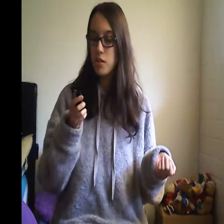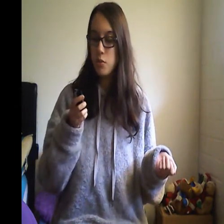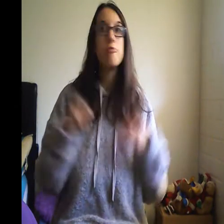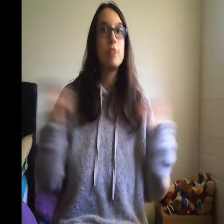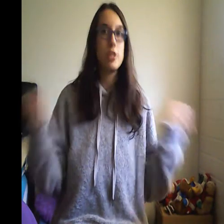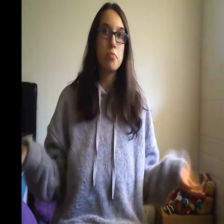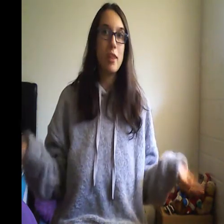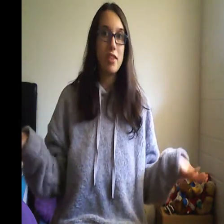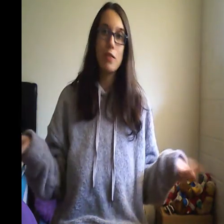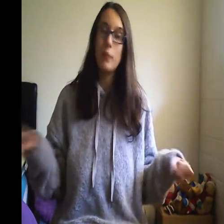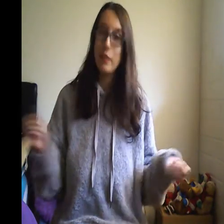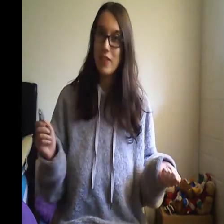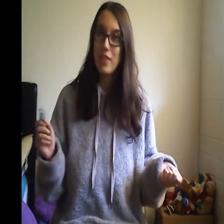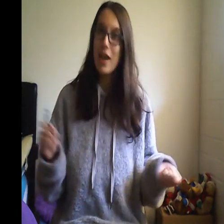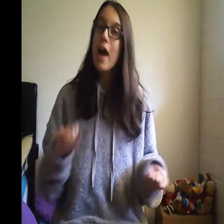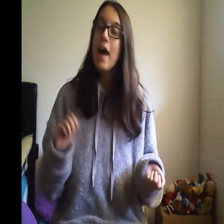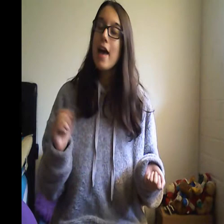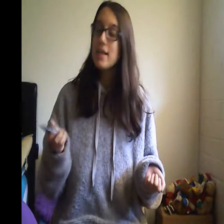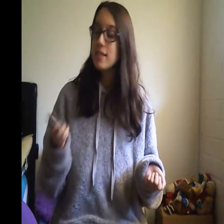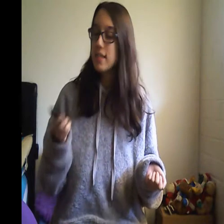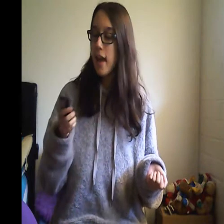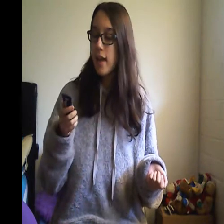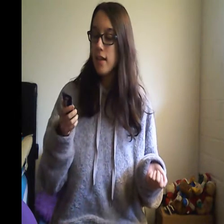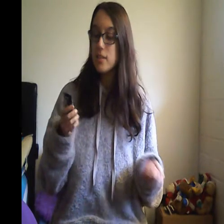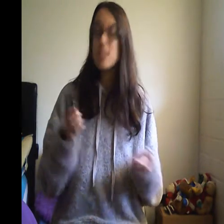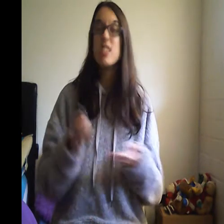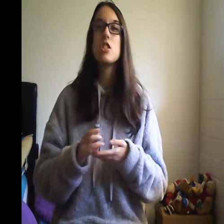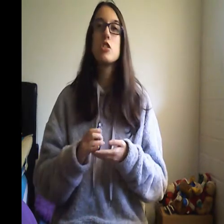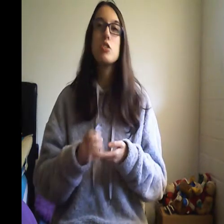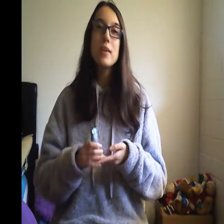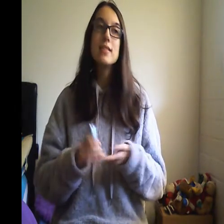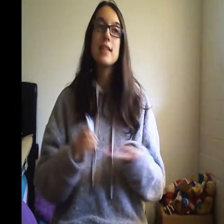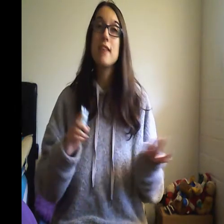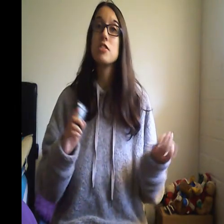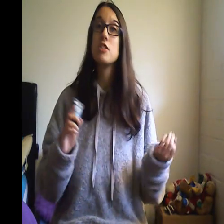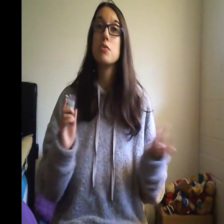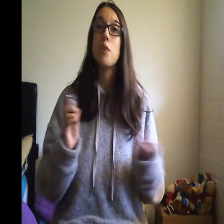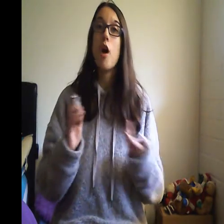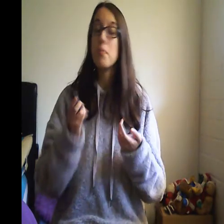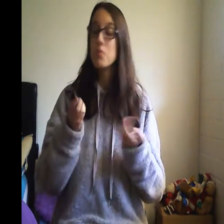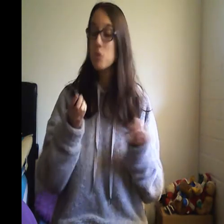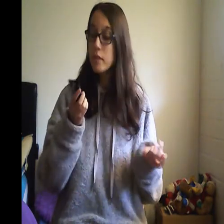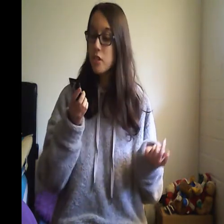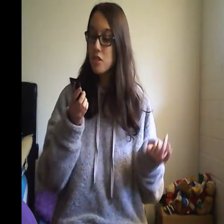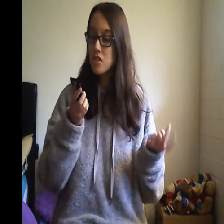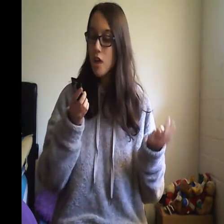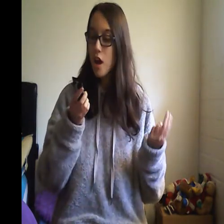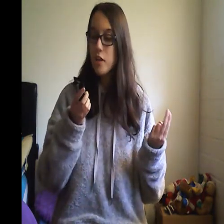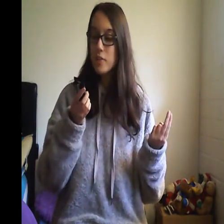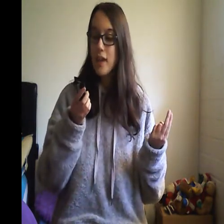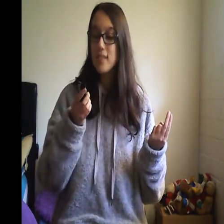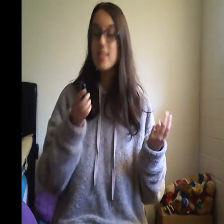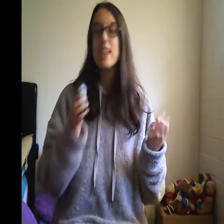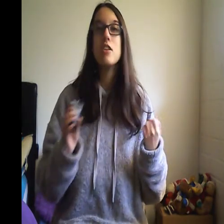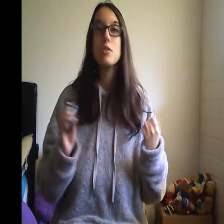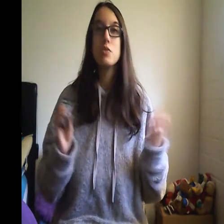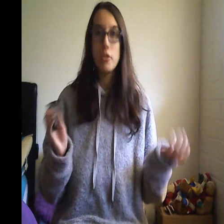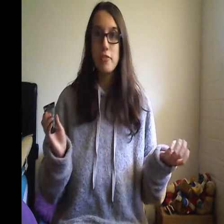breath but it and this toothpaste has no um sweeteners no dyes and no sulfates in it